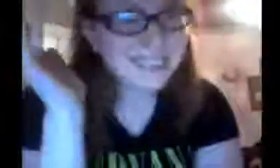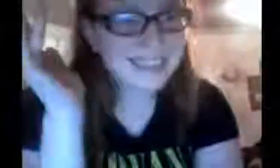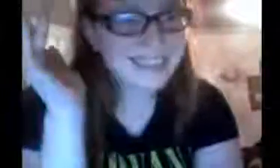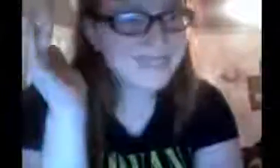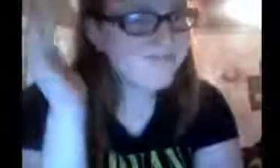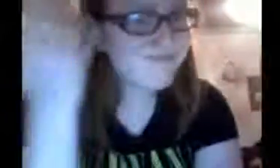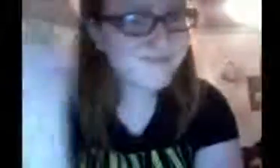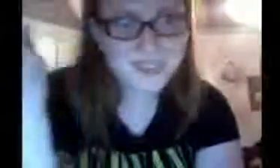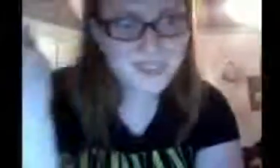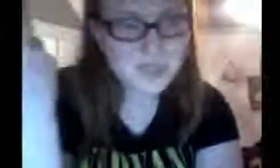still.